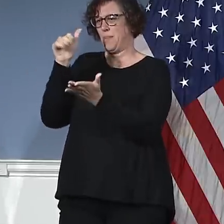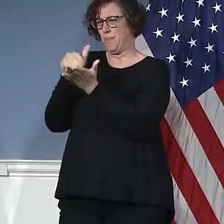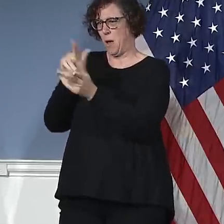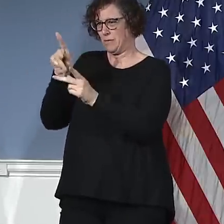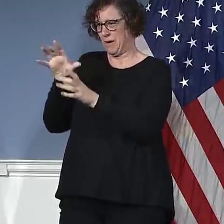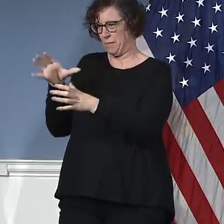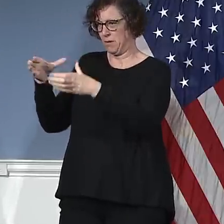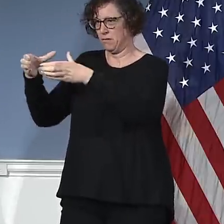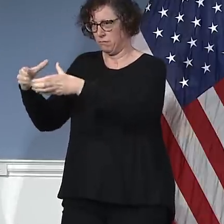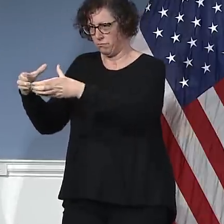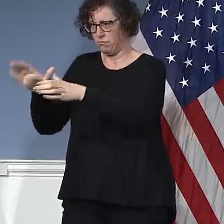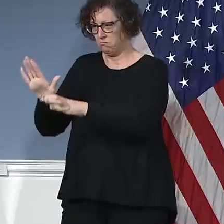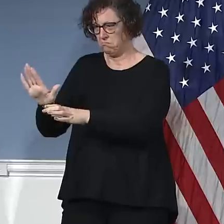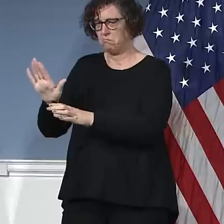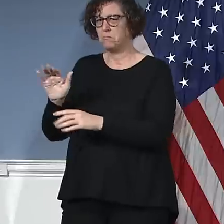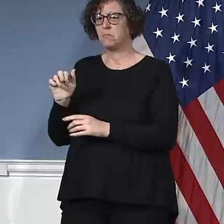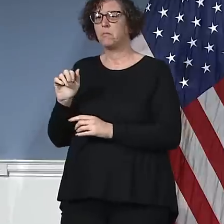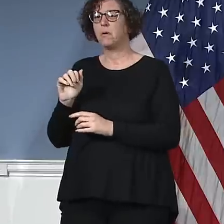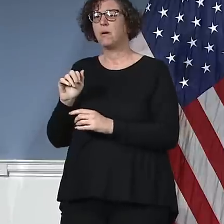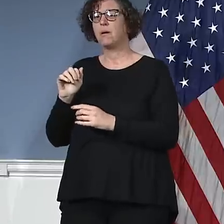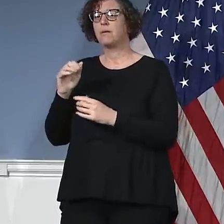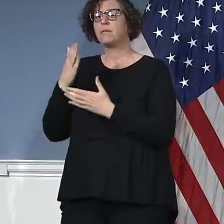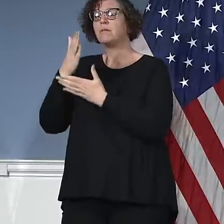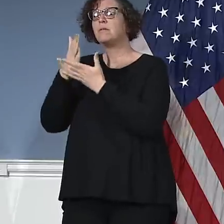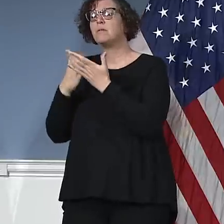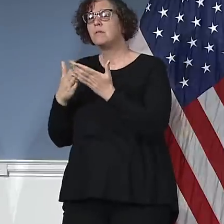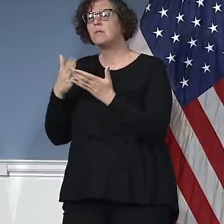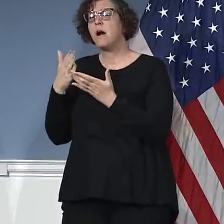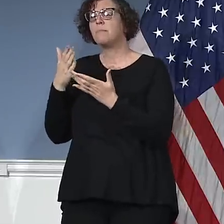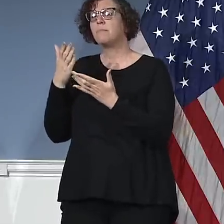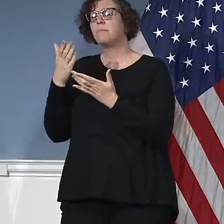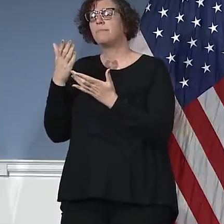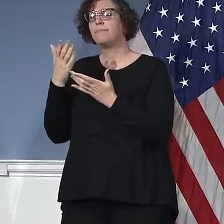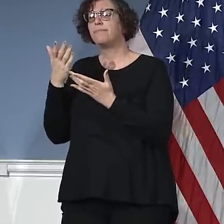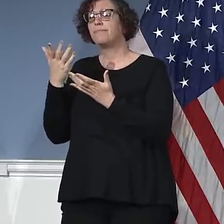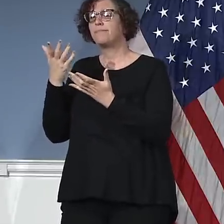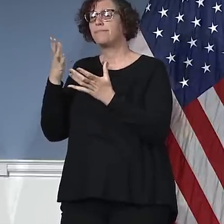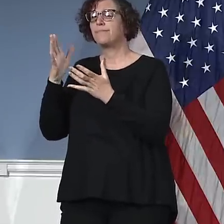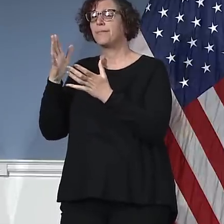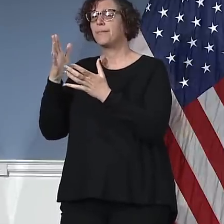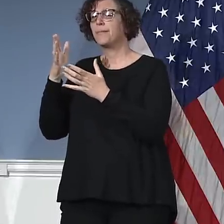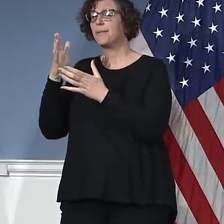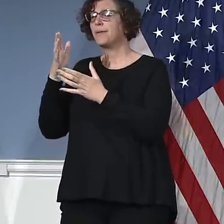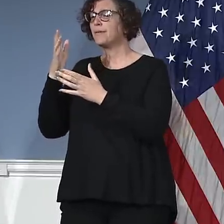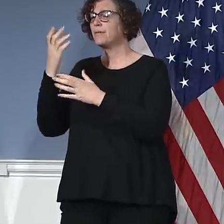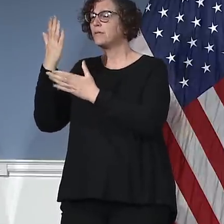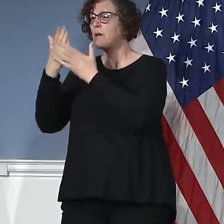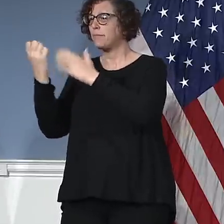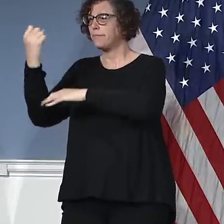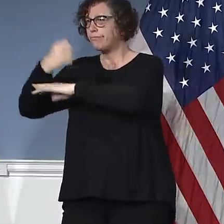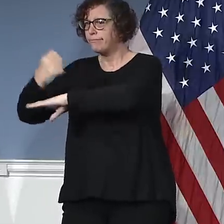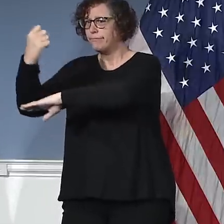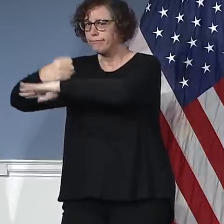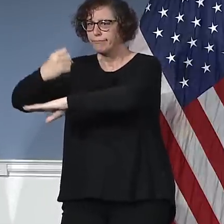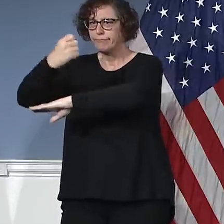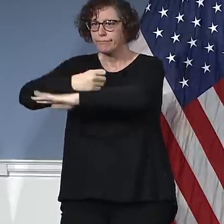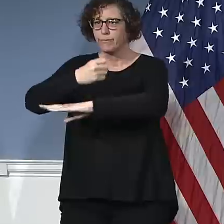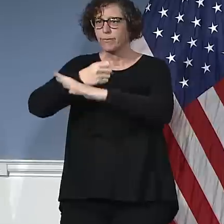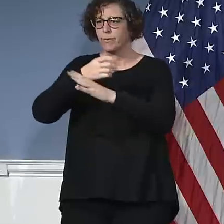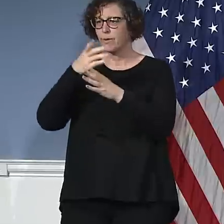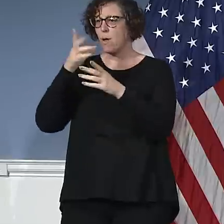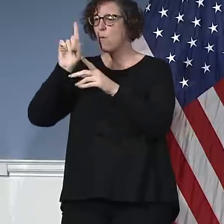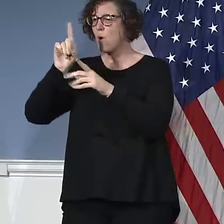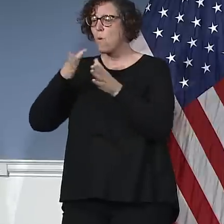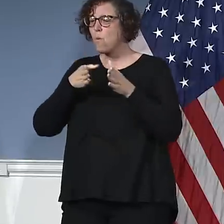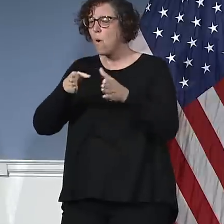and some pieces have been closed down but a lot of our jail system remains intact even though we went from as I said over 11